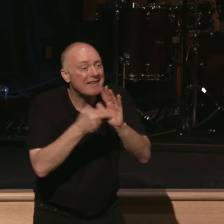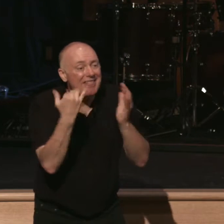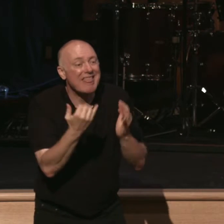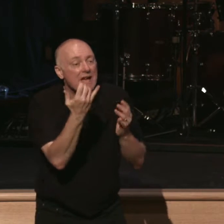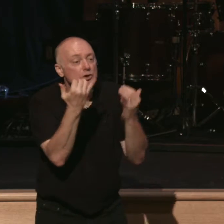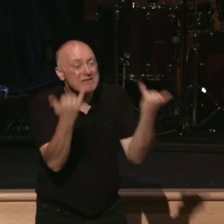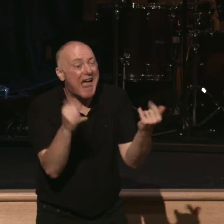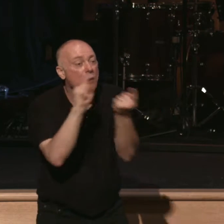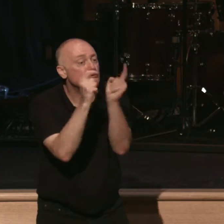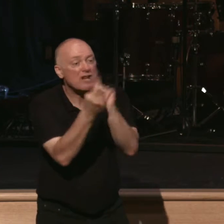transformed.